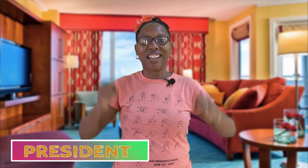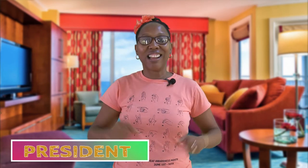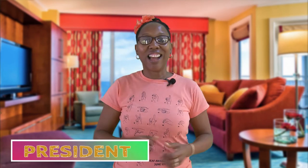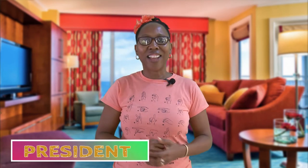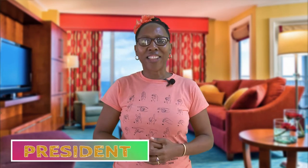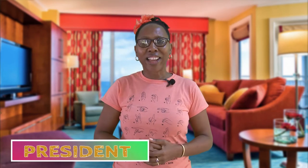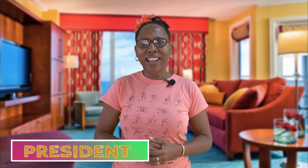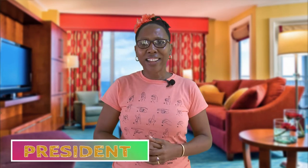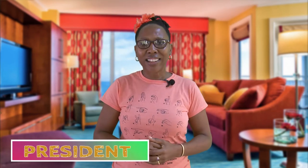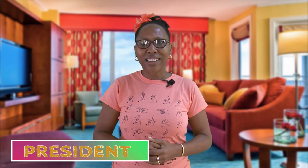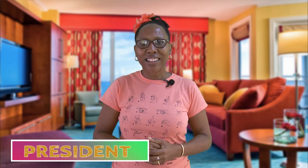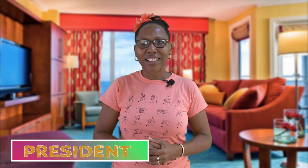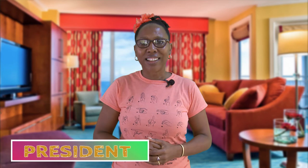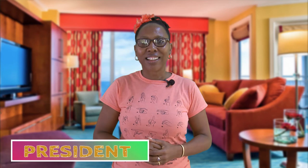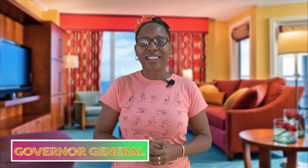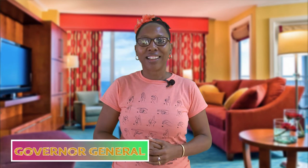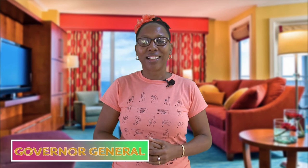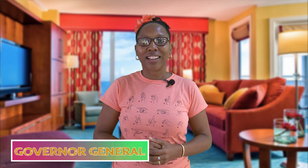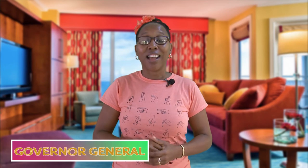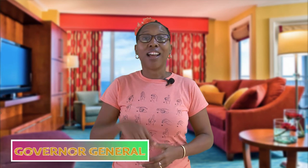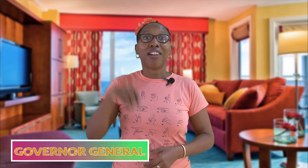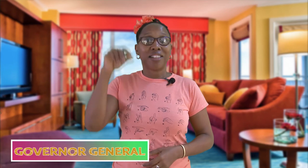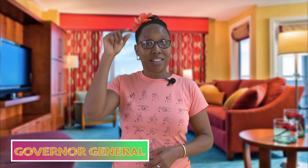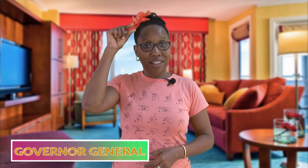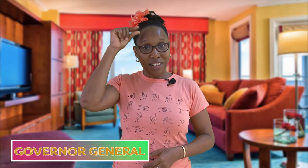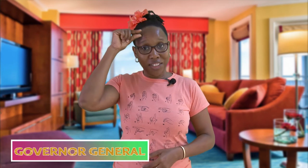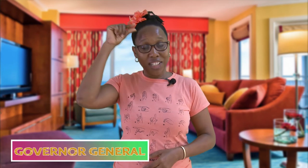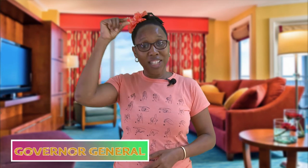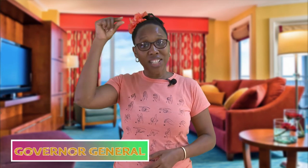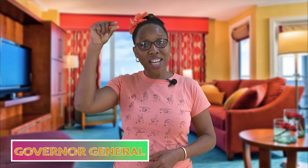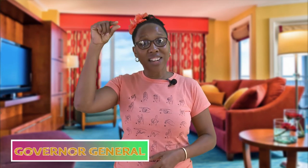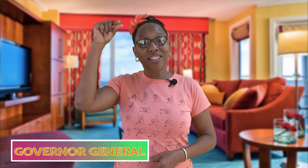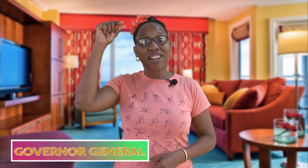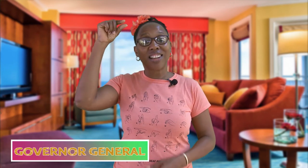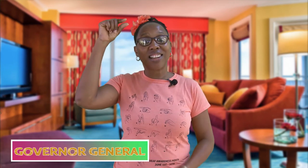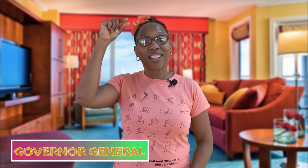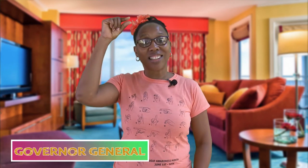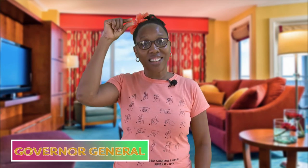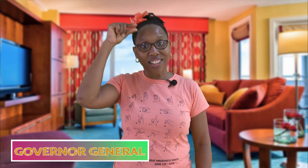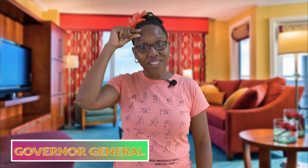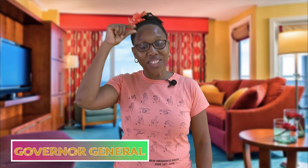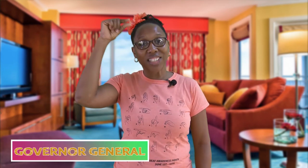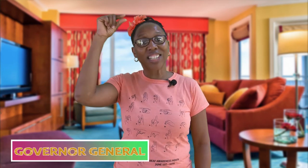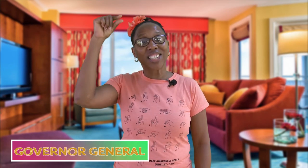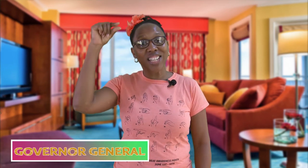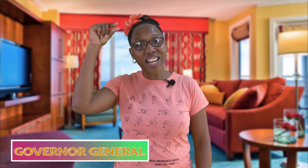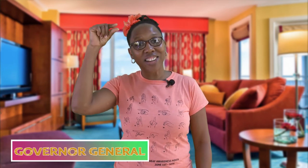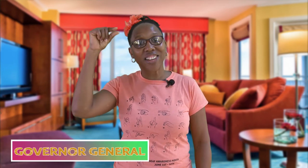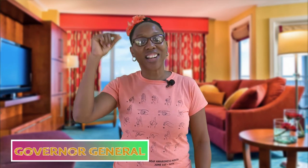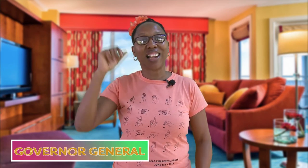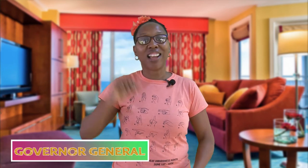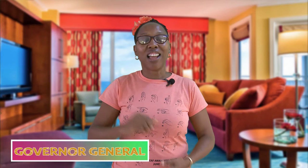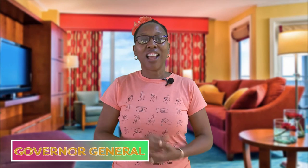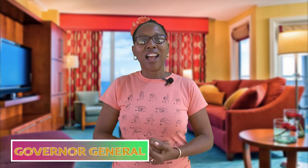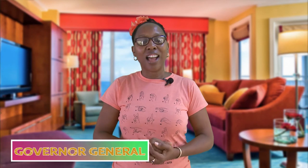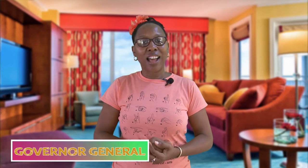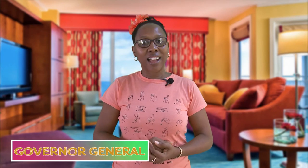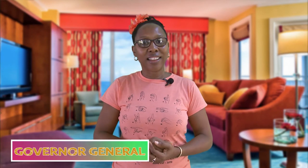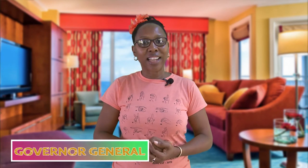and then governor general governor general and